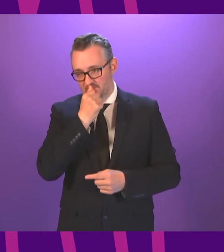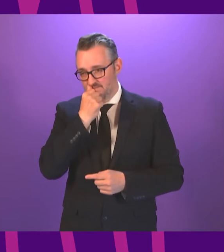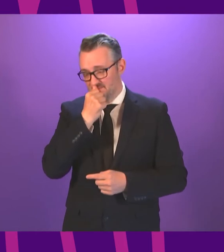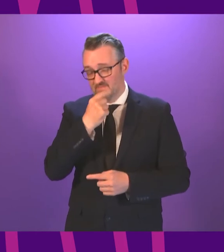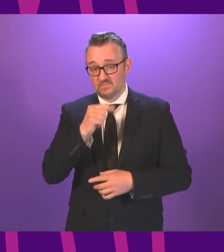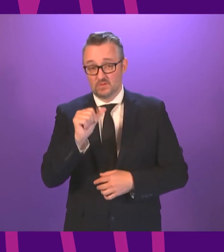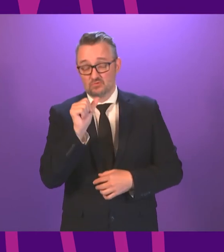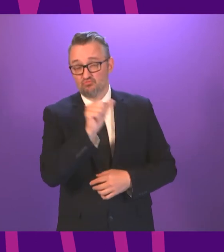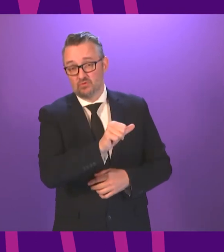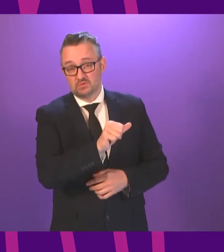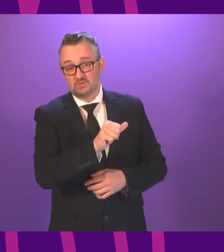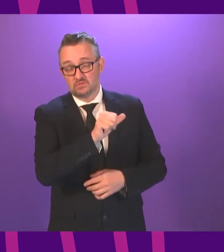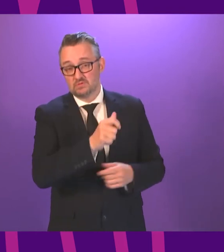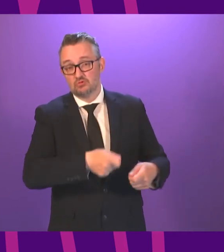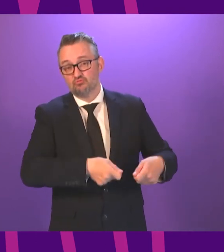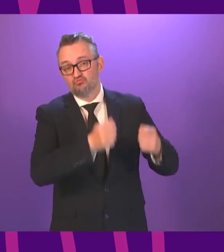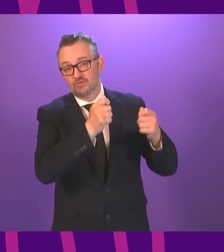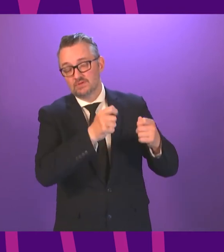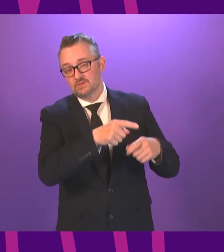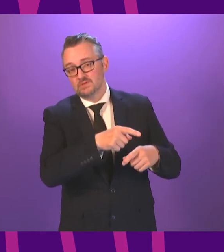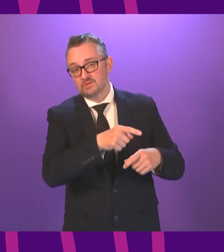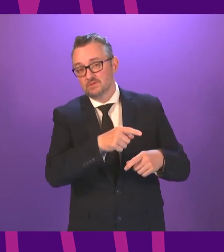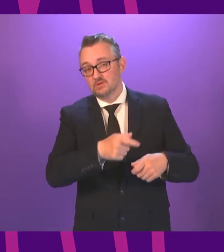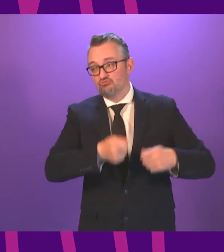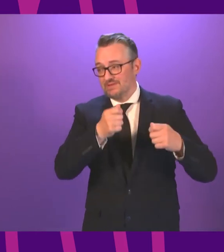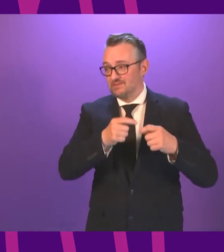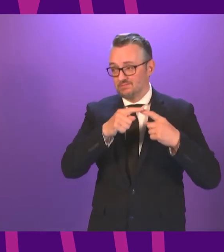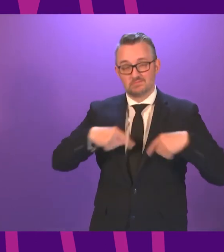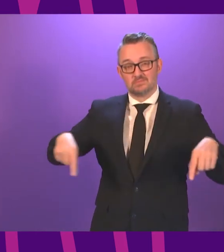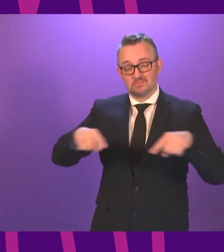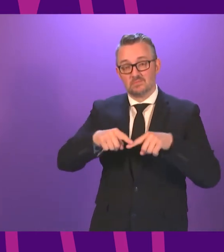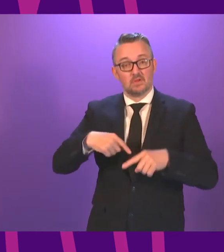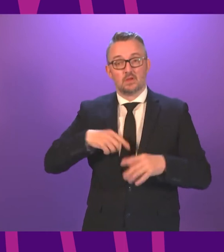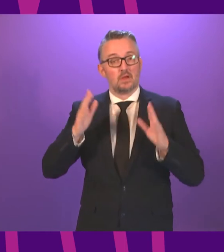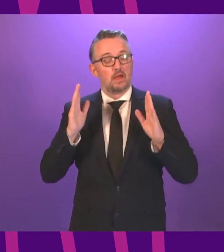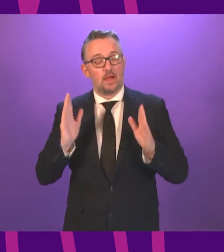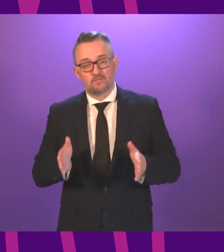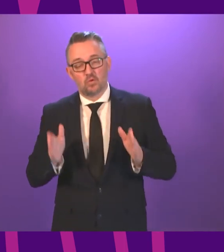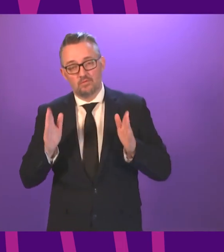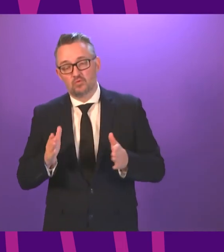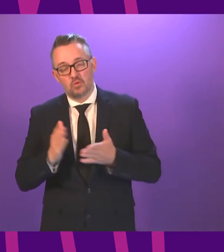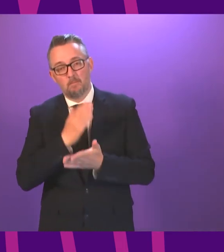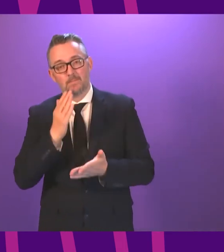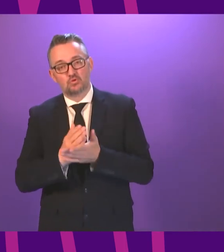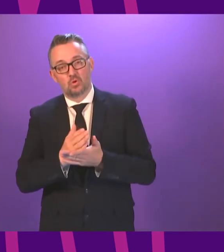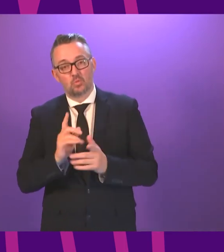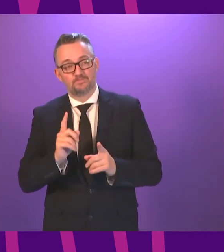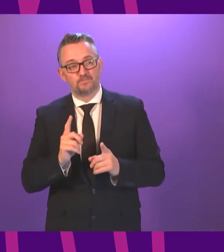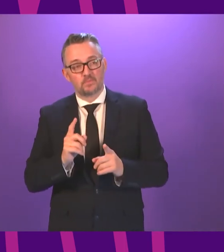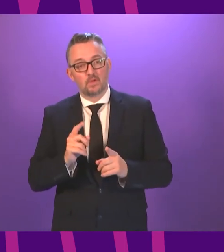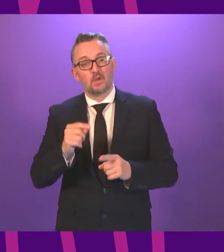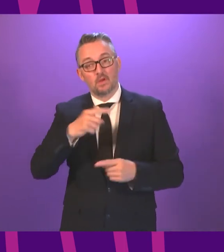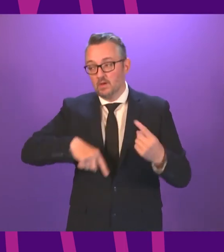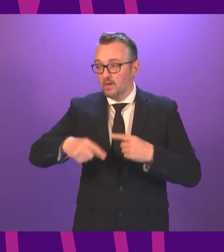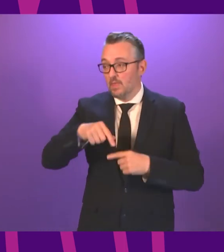absolutely right to point out to the Chamber that we do need to ensure that people have faith in this process,